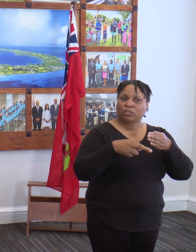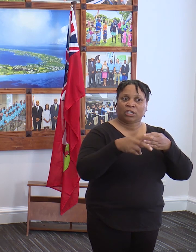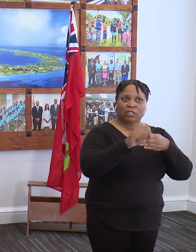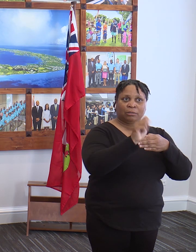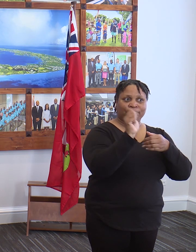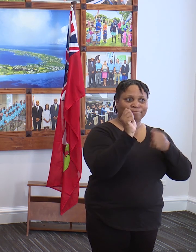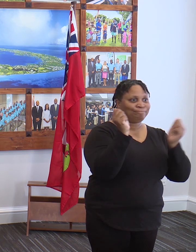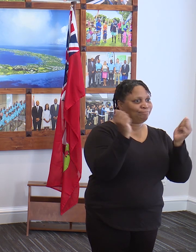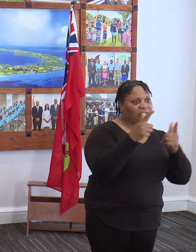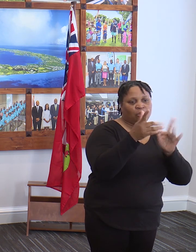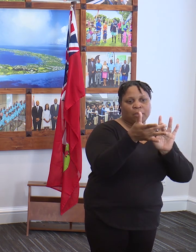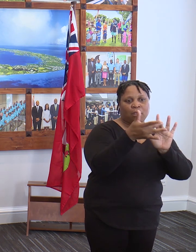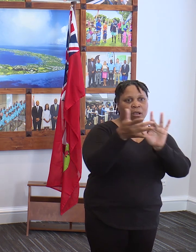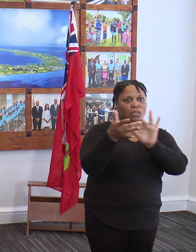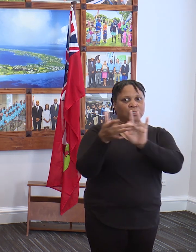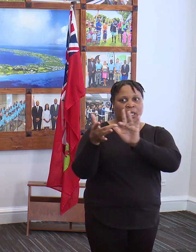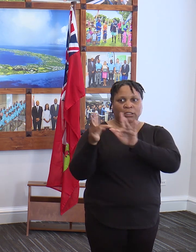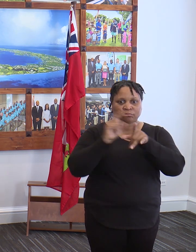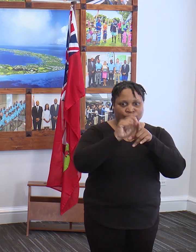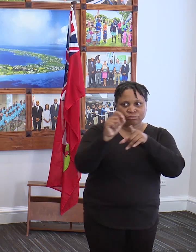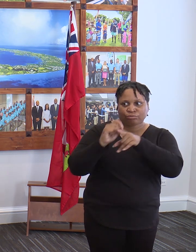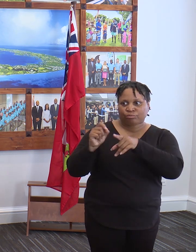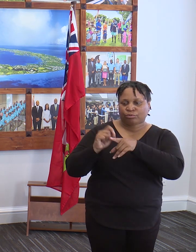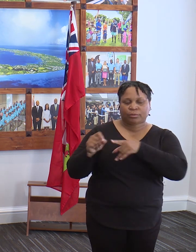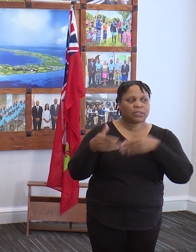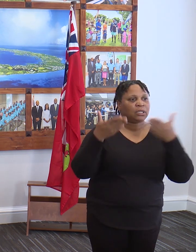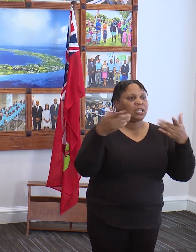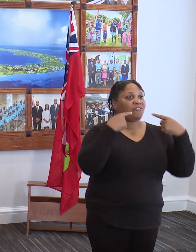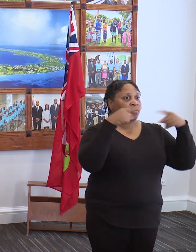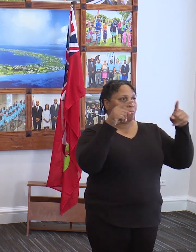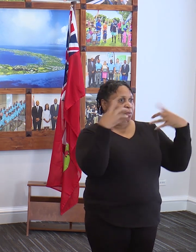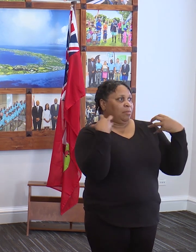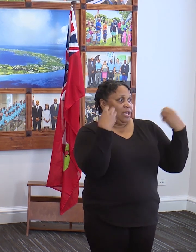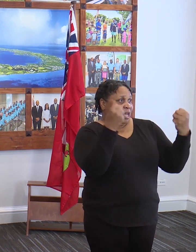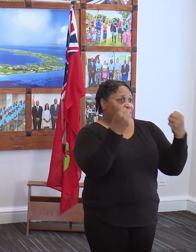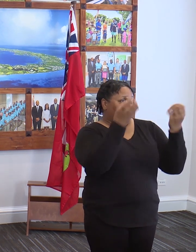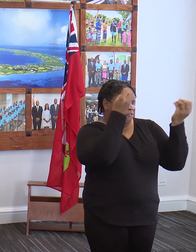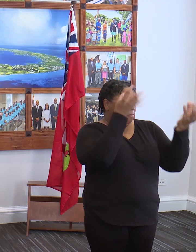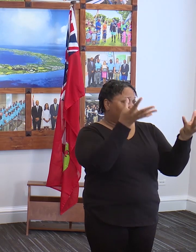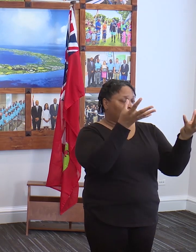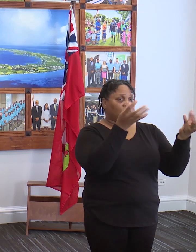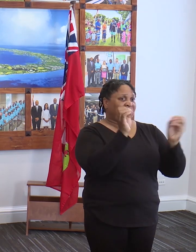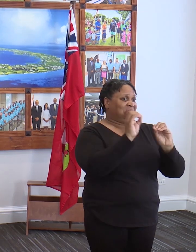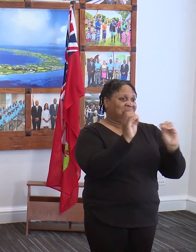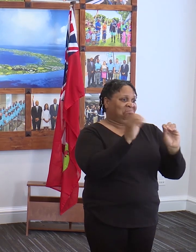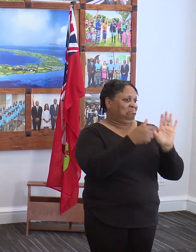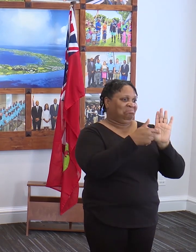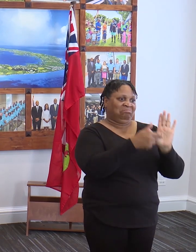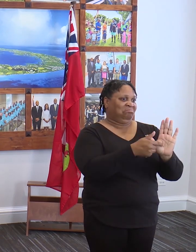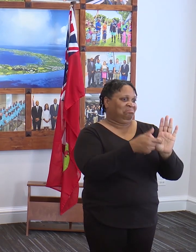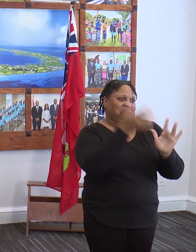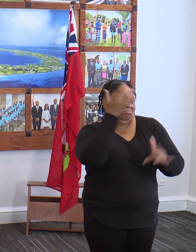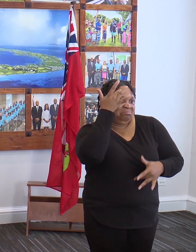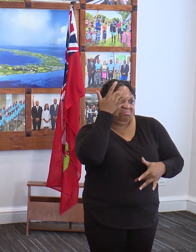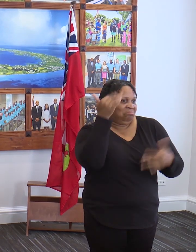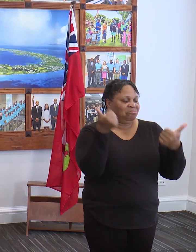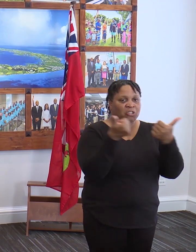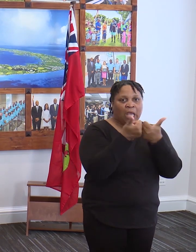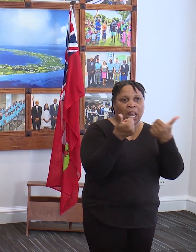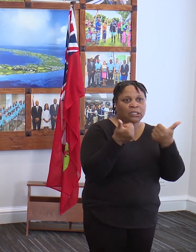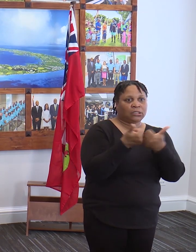contacted and have been provided with public health information. None of them exhibited any symptoms or having any challenges.